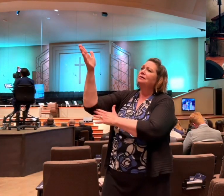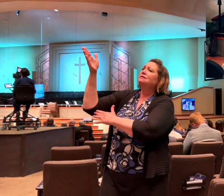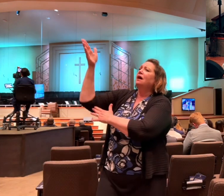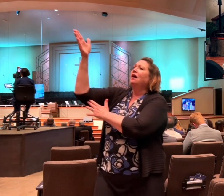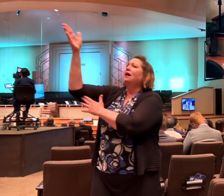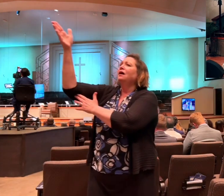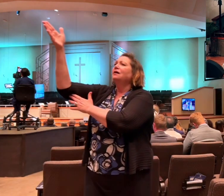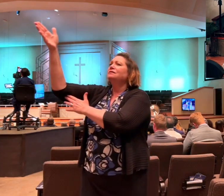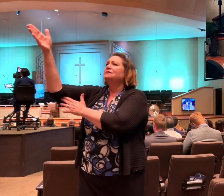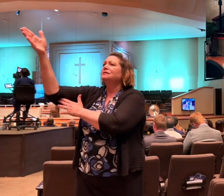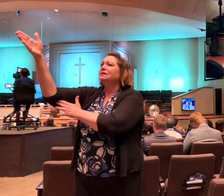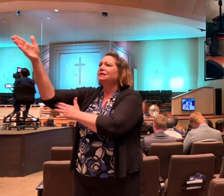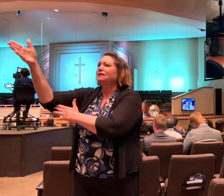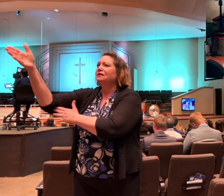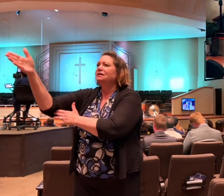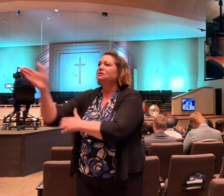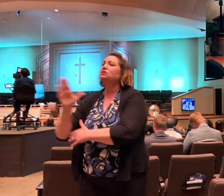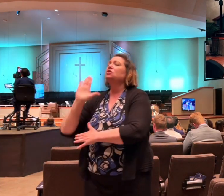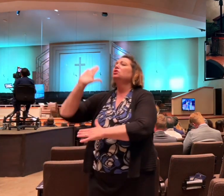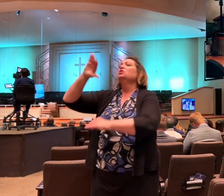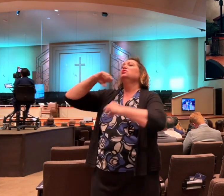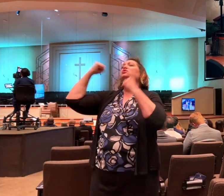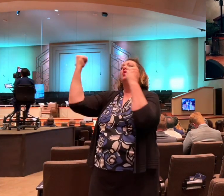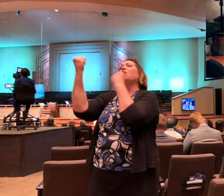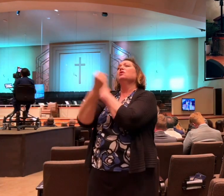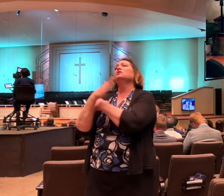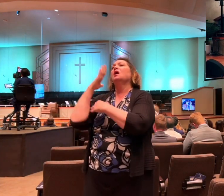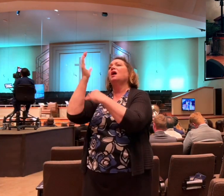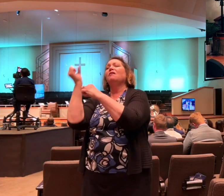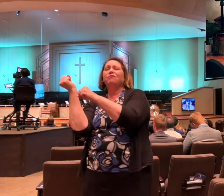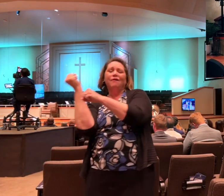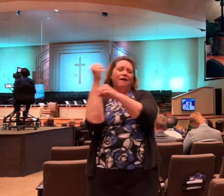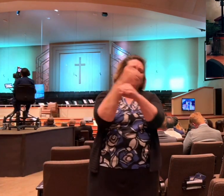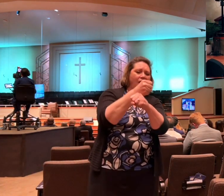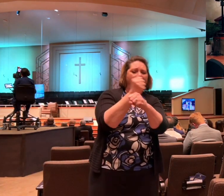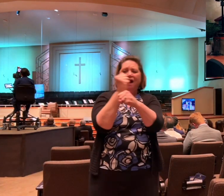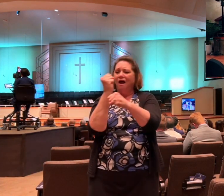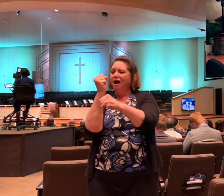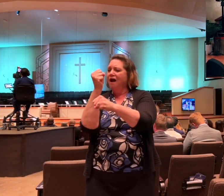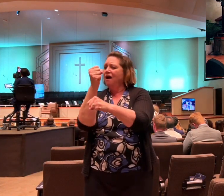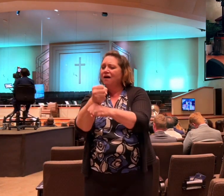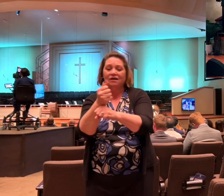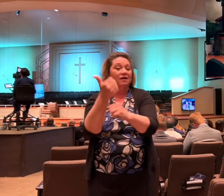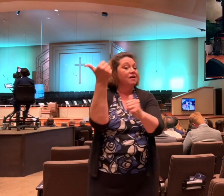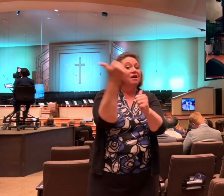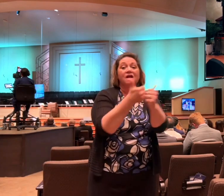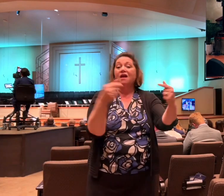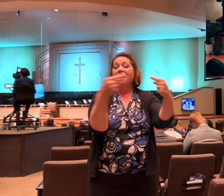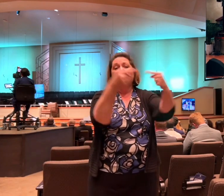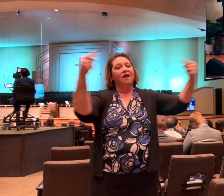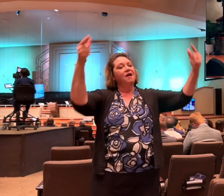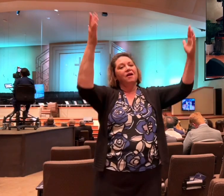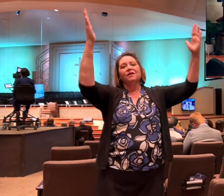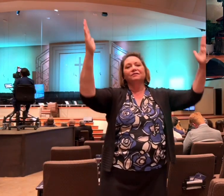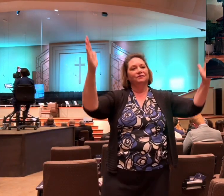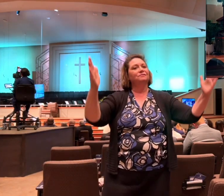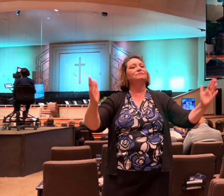will defeat the strongest enemy.